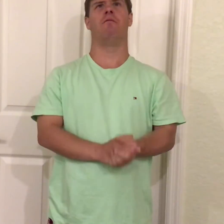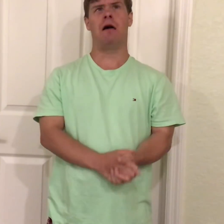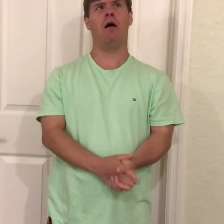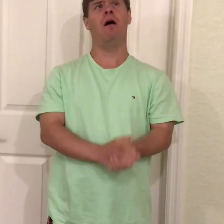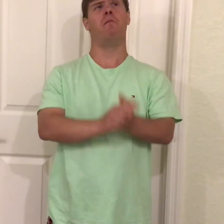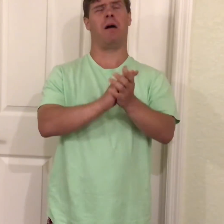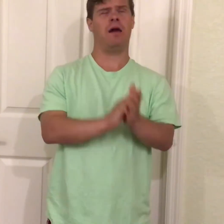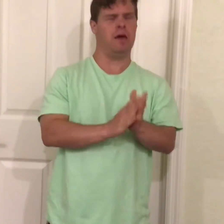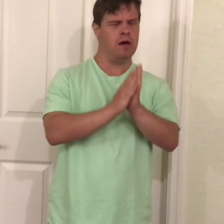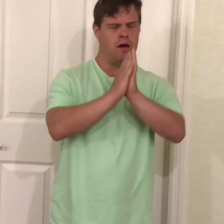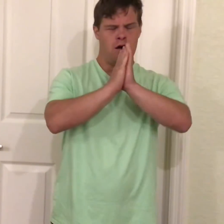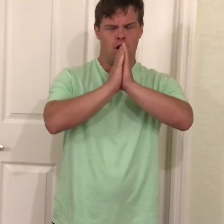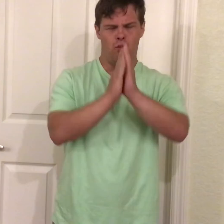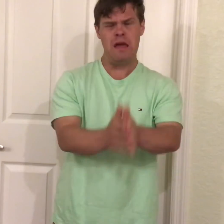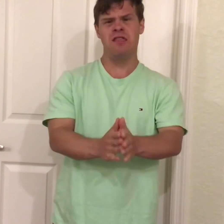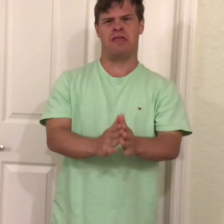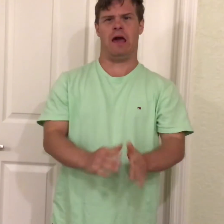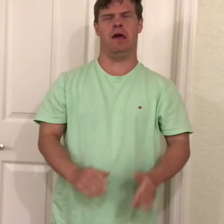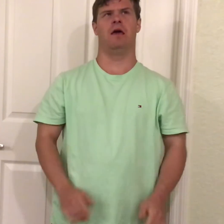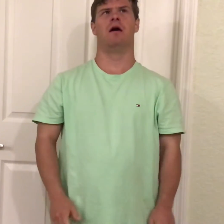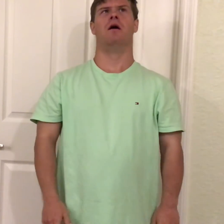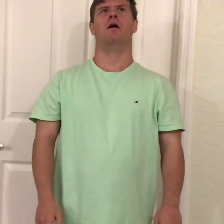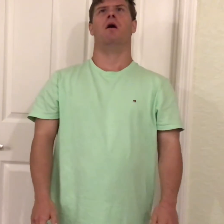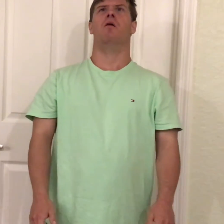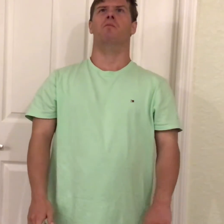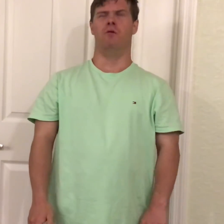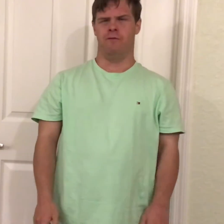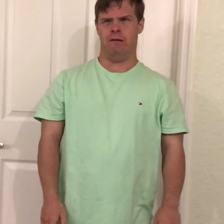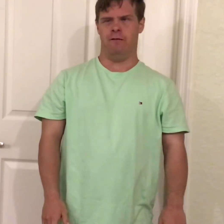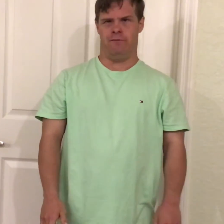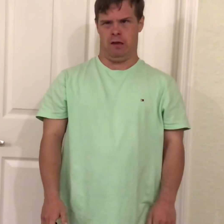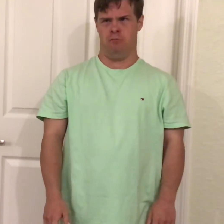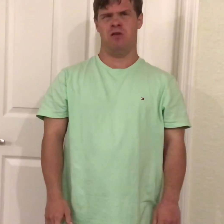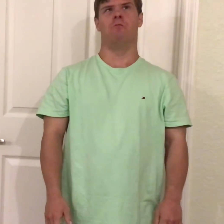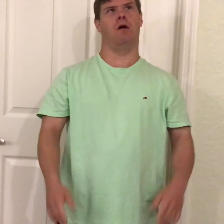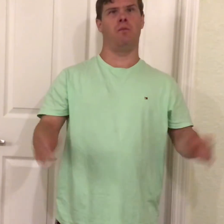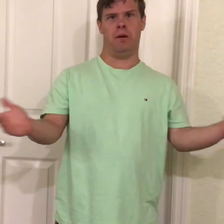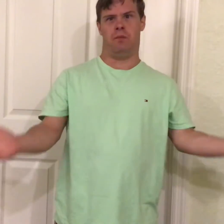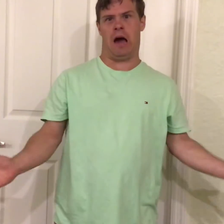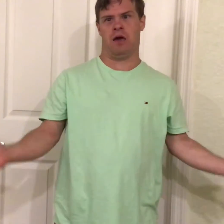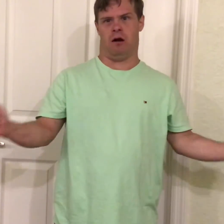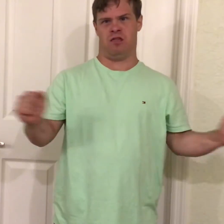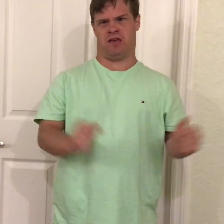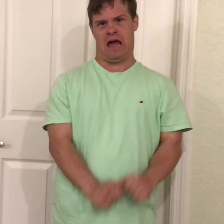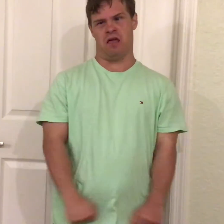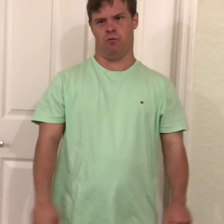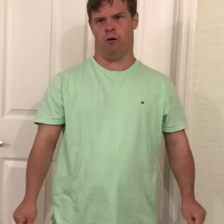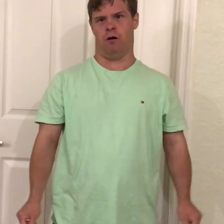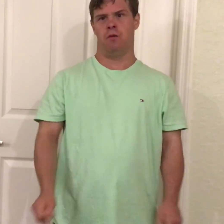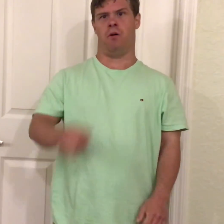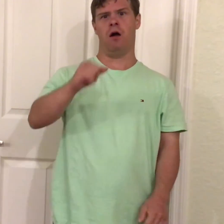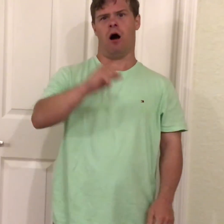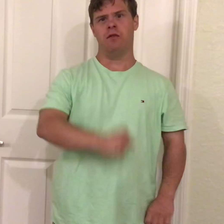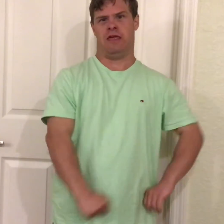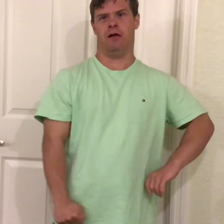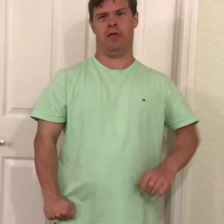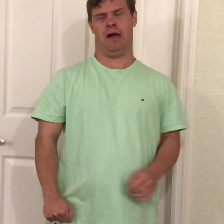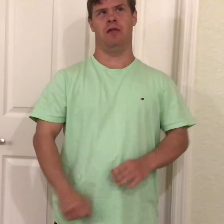will my Wednesday movie reviews will be back on schedule but until then